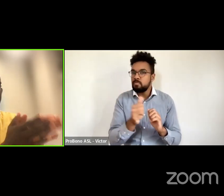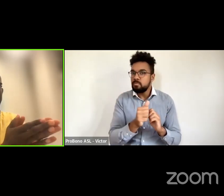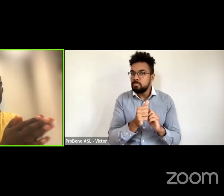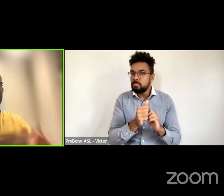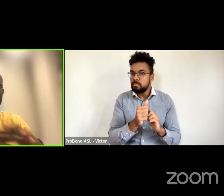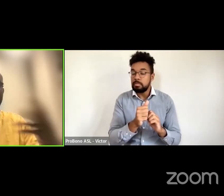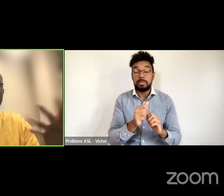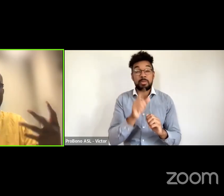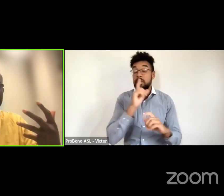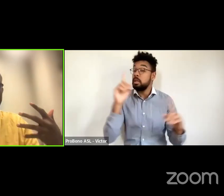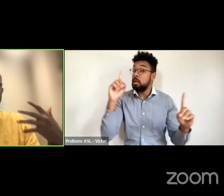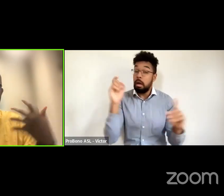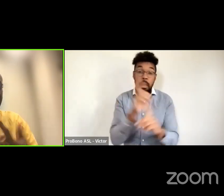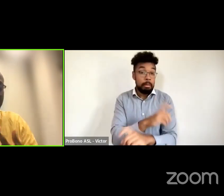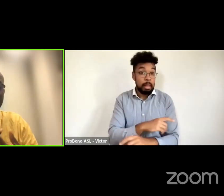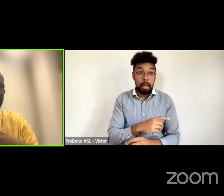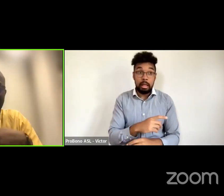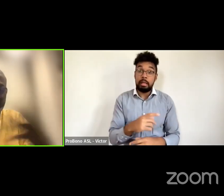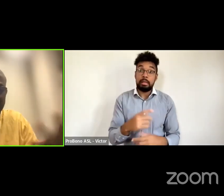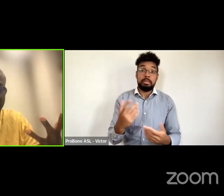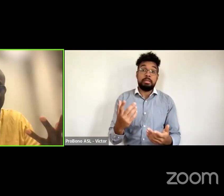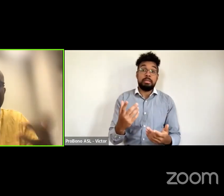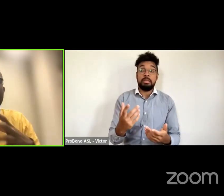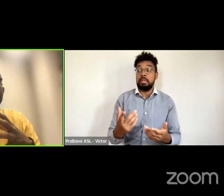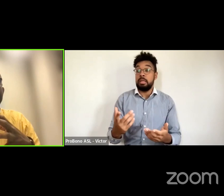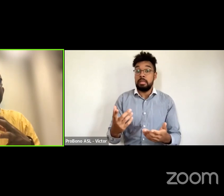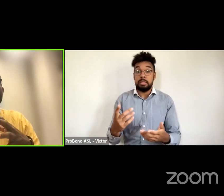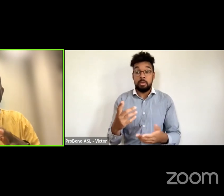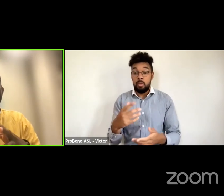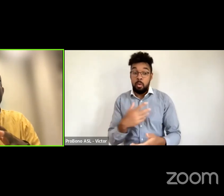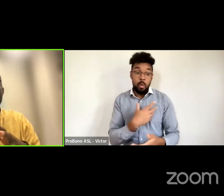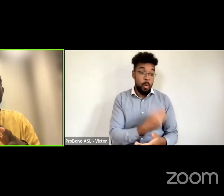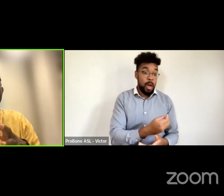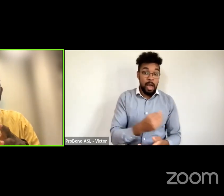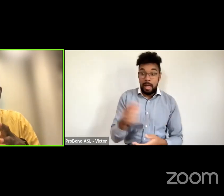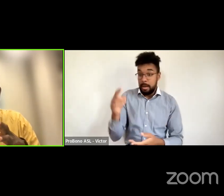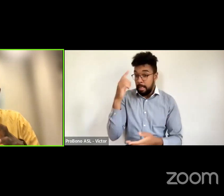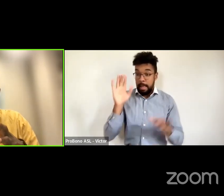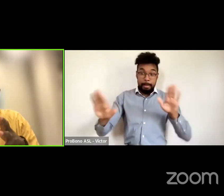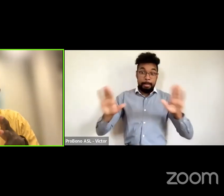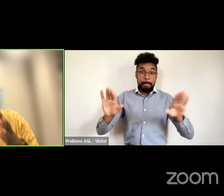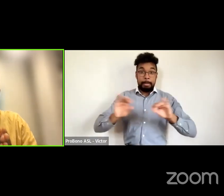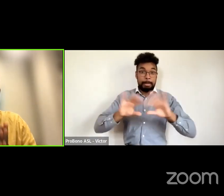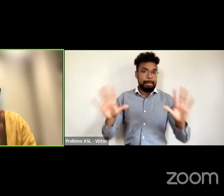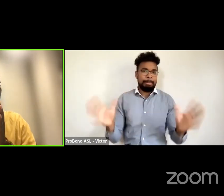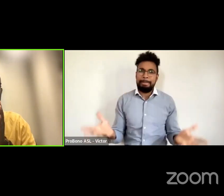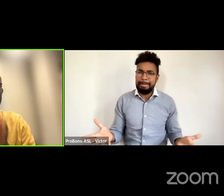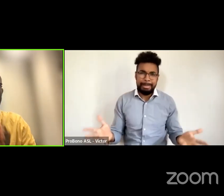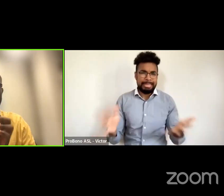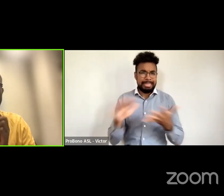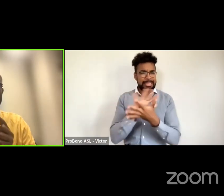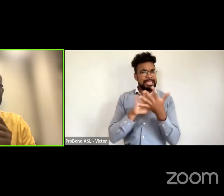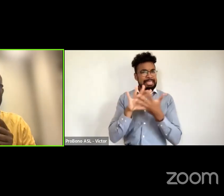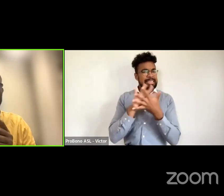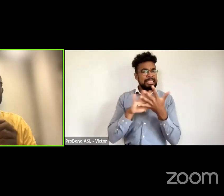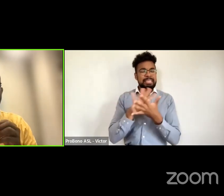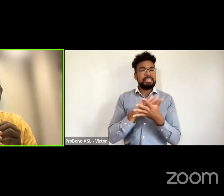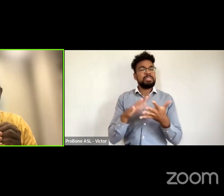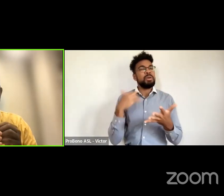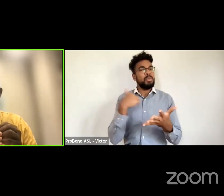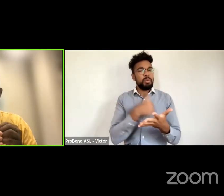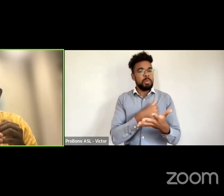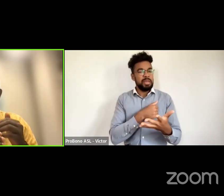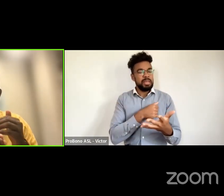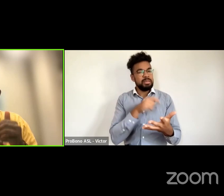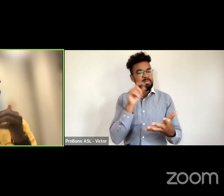is not a one-way thing it's it's complex it's interwoven it's messy what should be our relationship to finance that's one